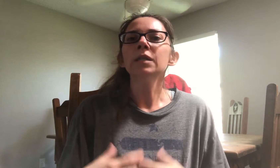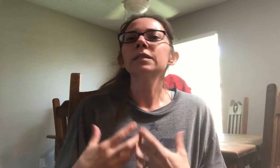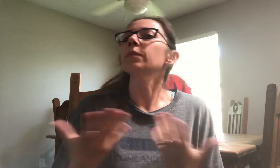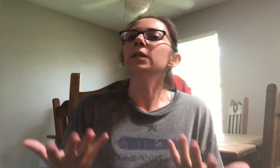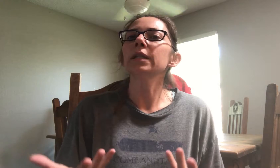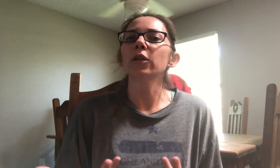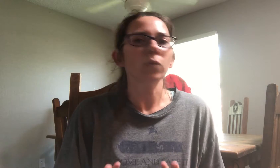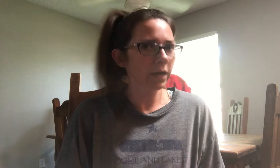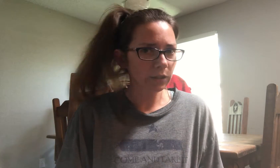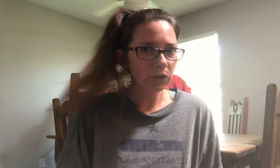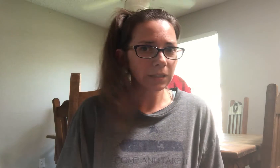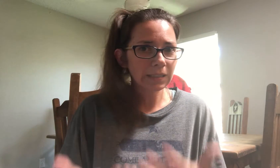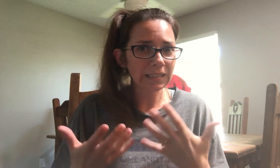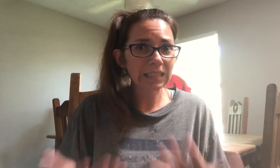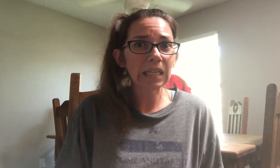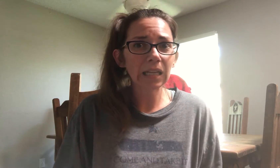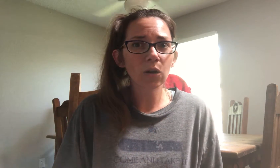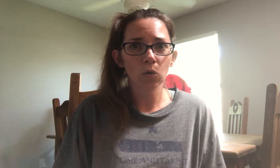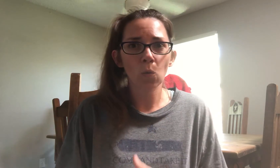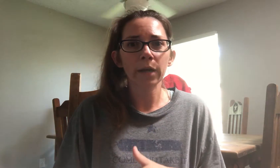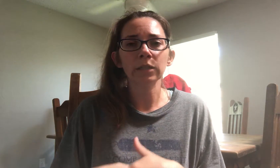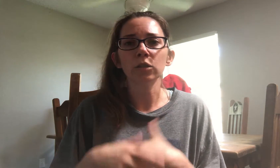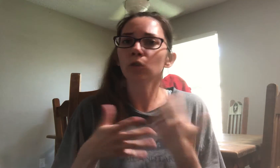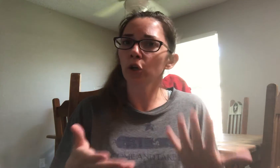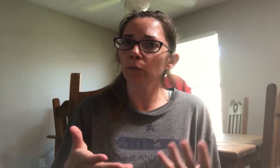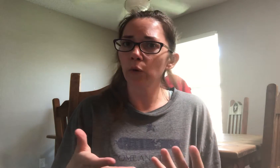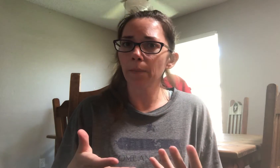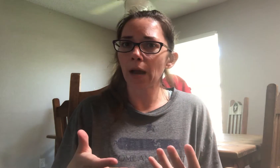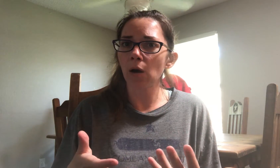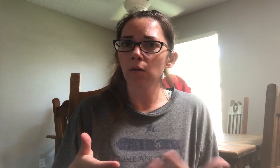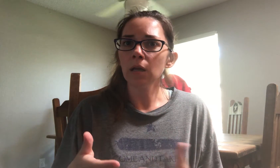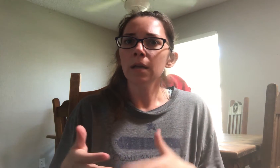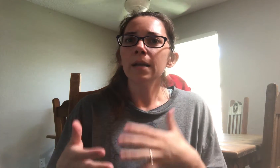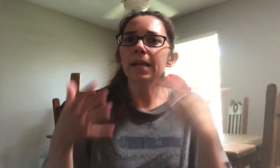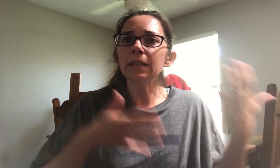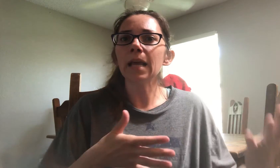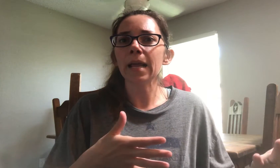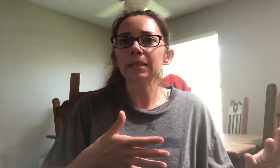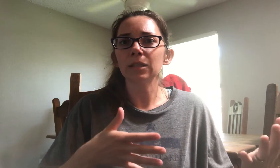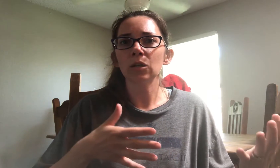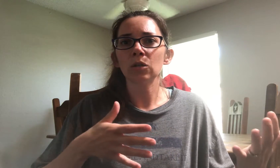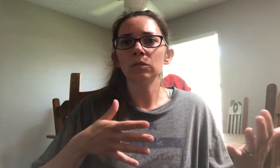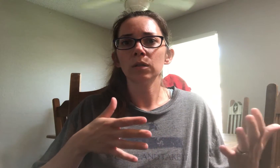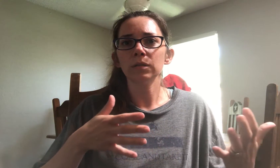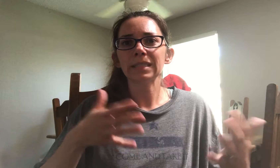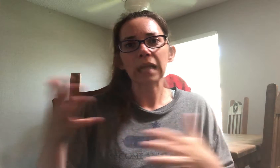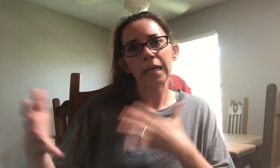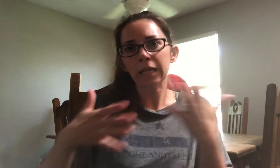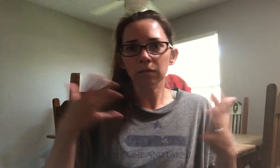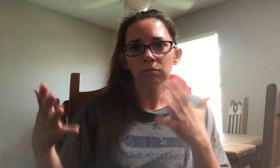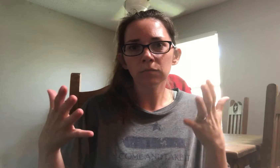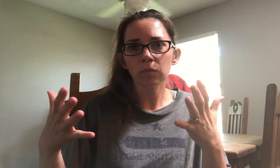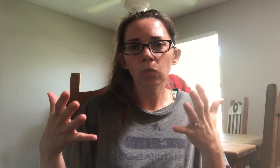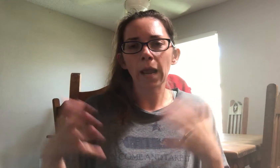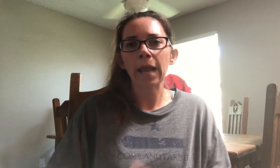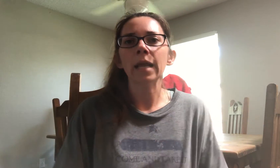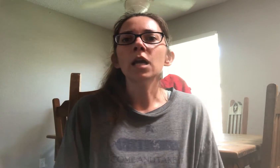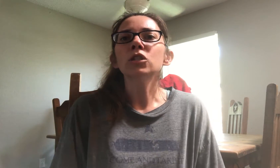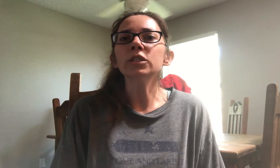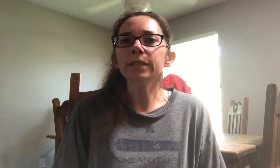something that you are interested in seeing or wanting to learn more about in the ASL signing way, just